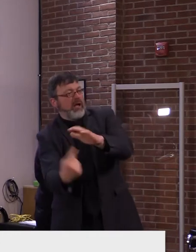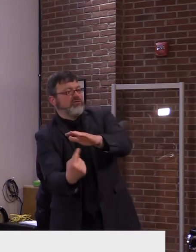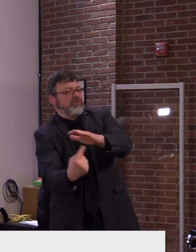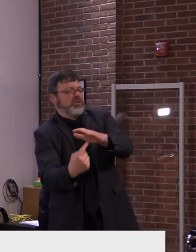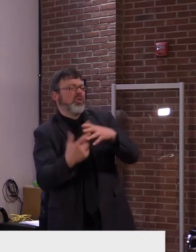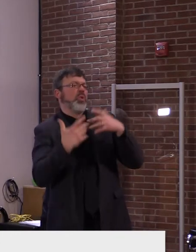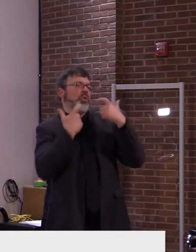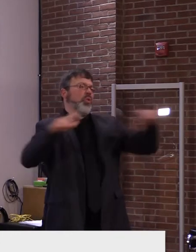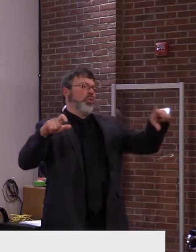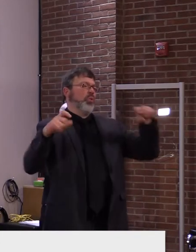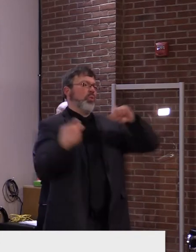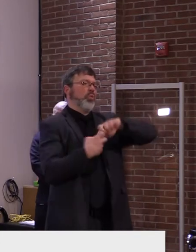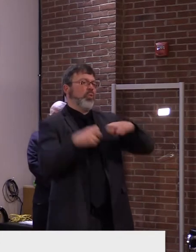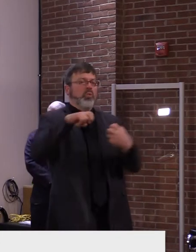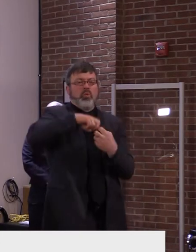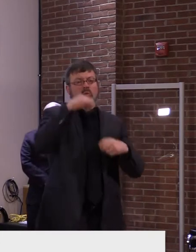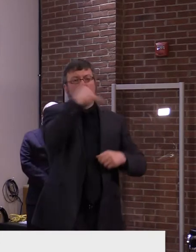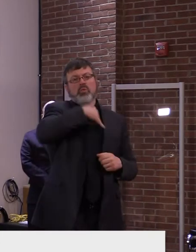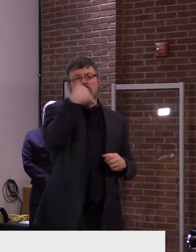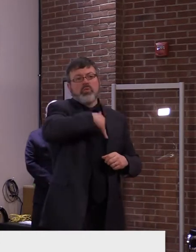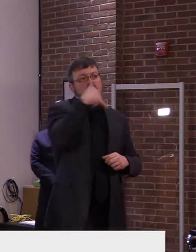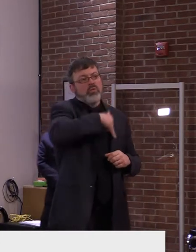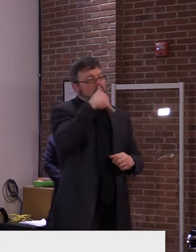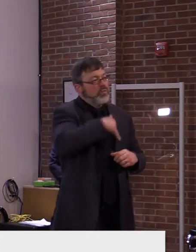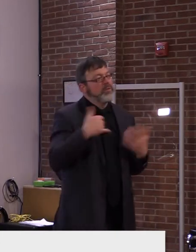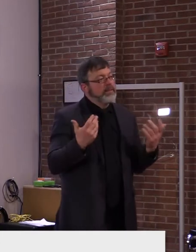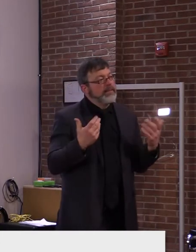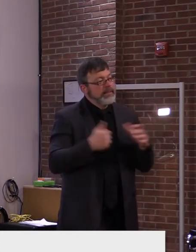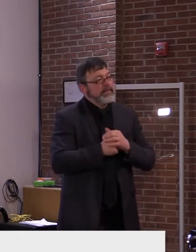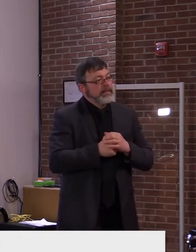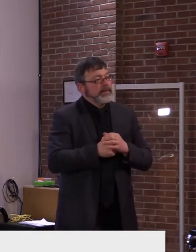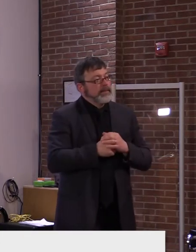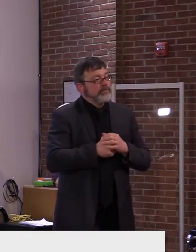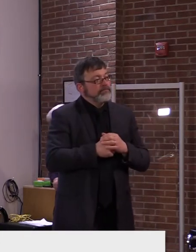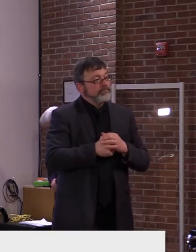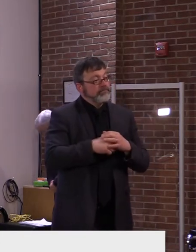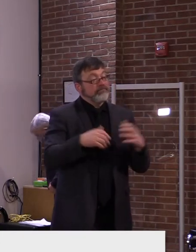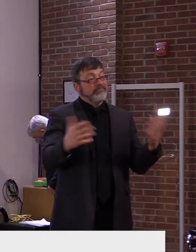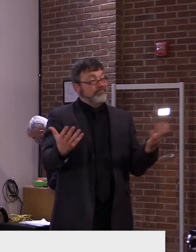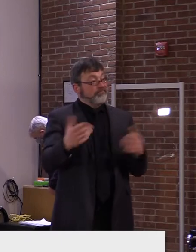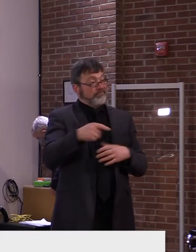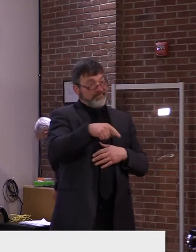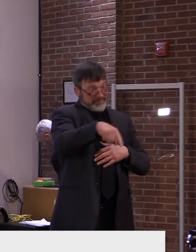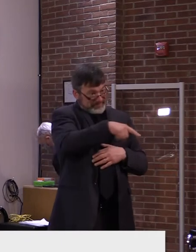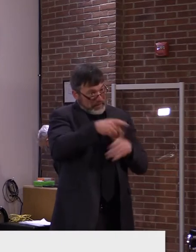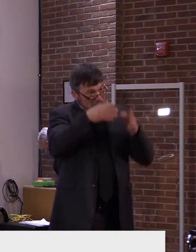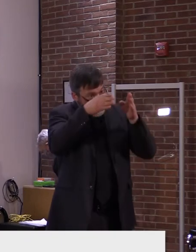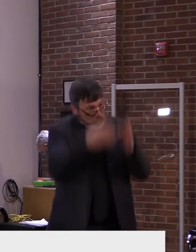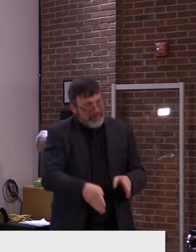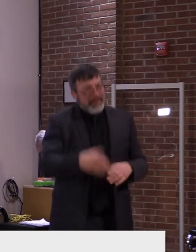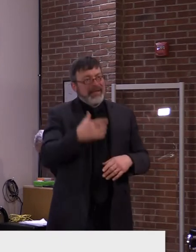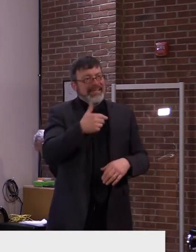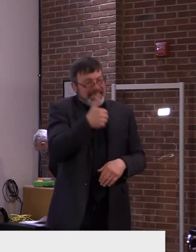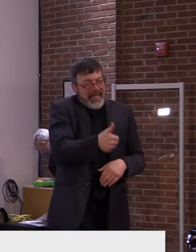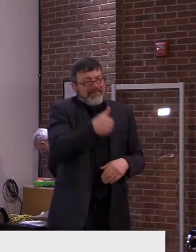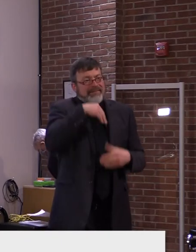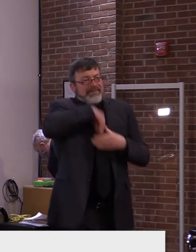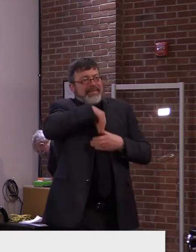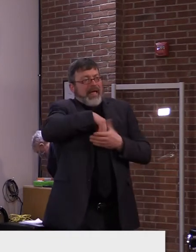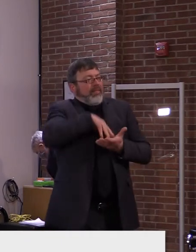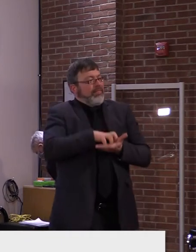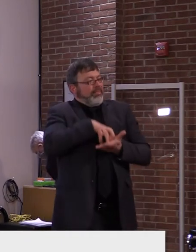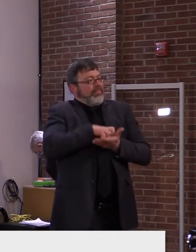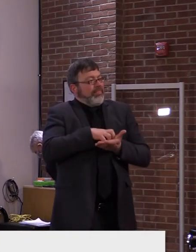first of all, vulnerable individuals who are already, uh, in the thralls of substance misuse were